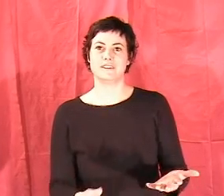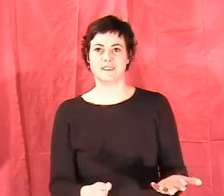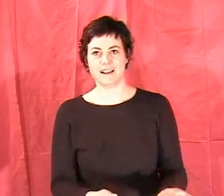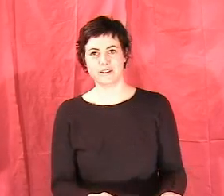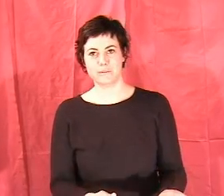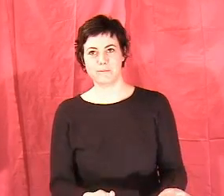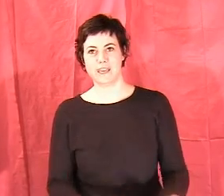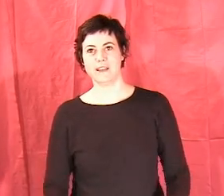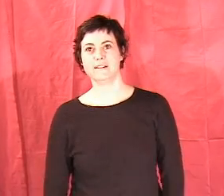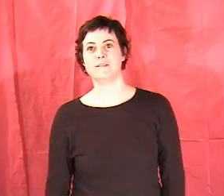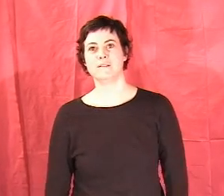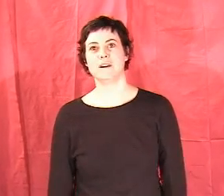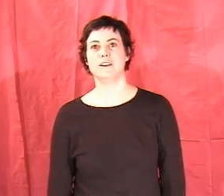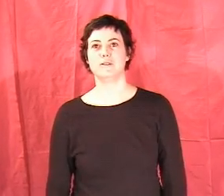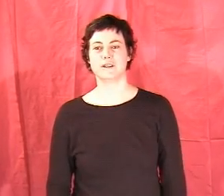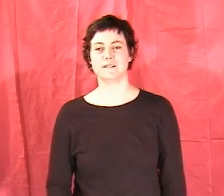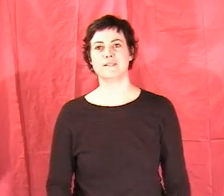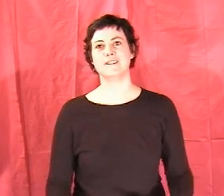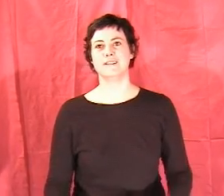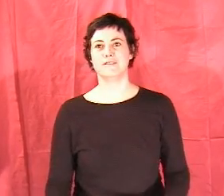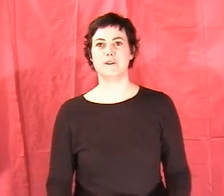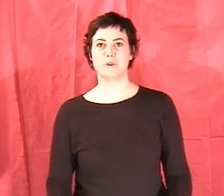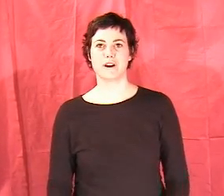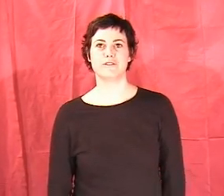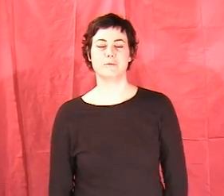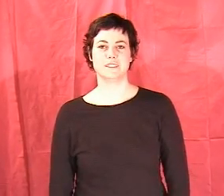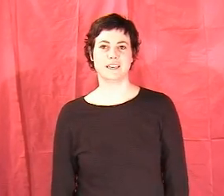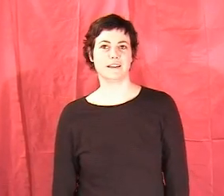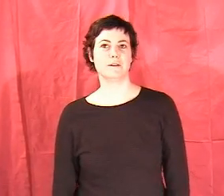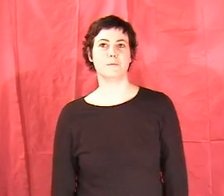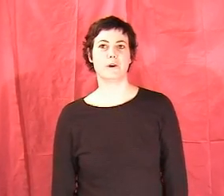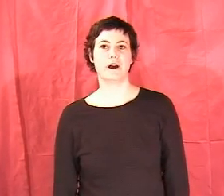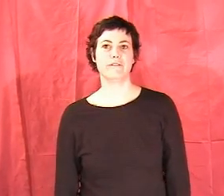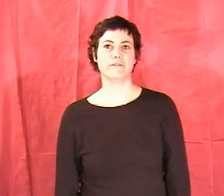that that little bit made and you can feel more comfortable taking a little more off.